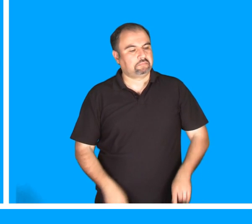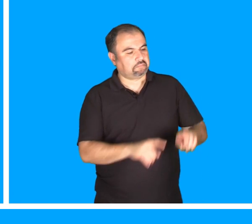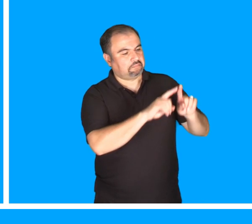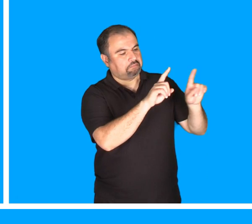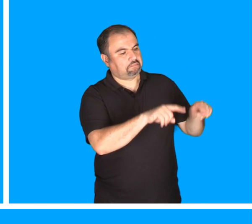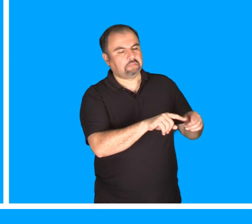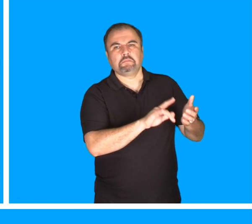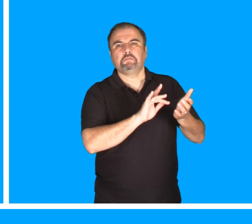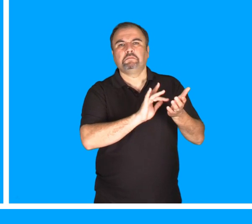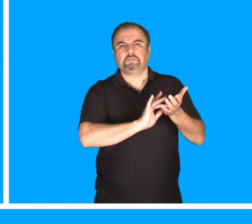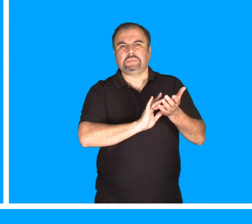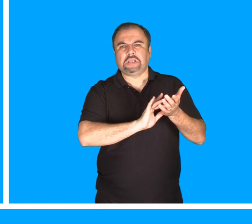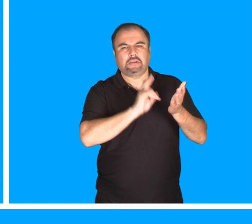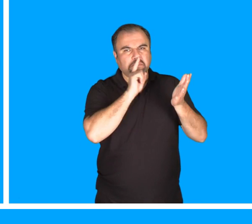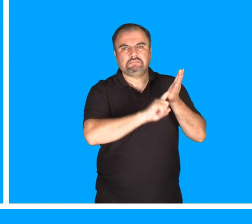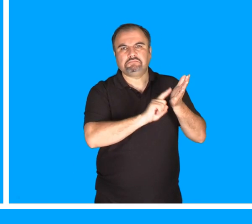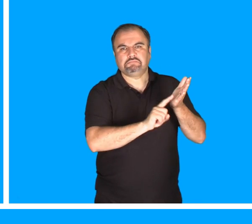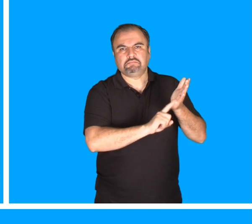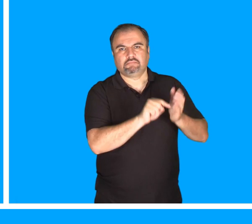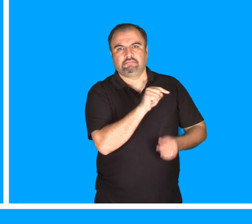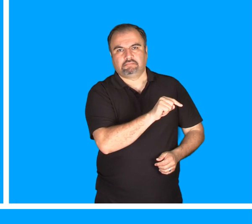These are medical instruments used at the Animal Hospital.